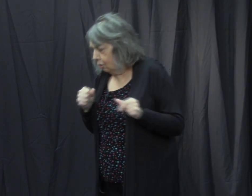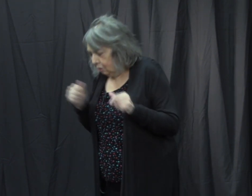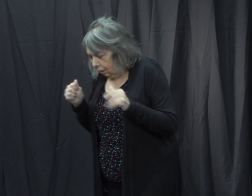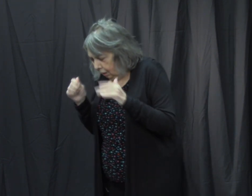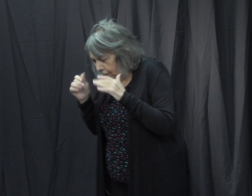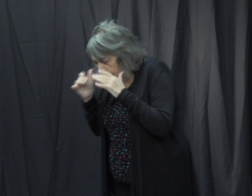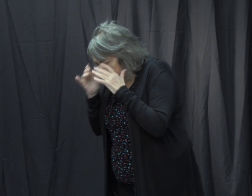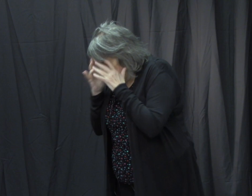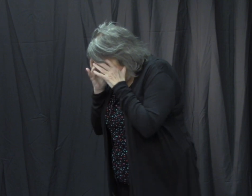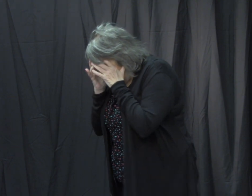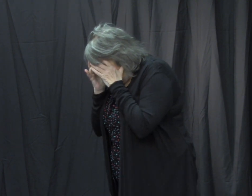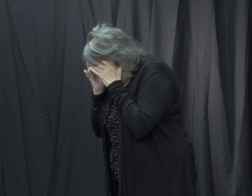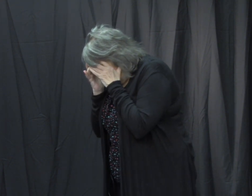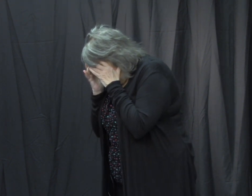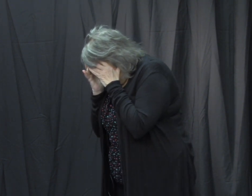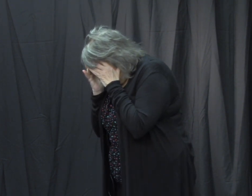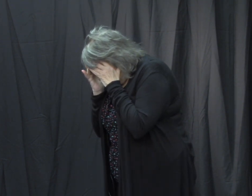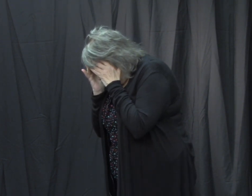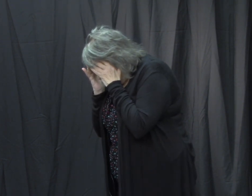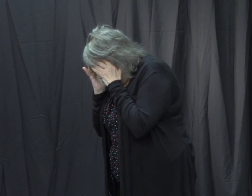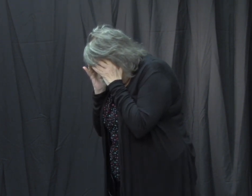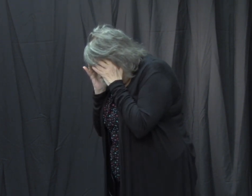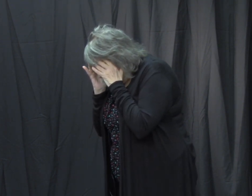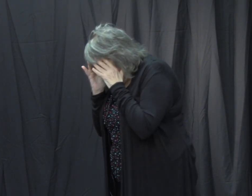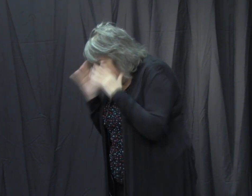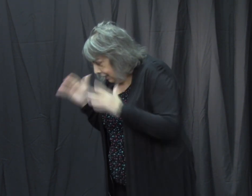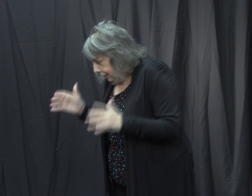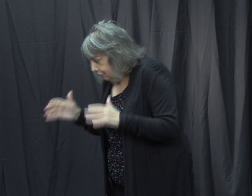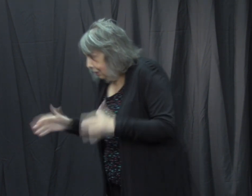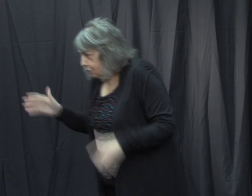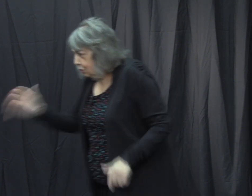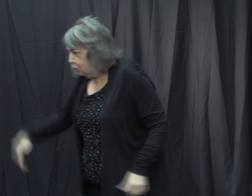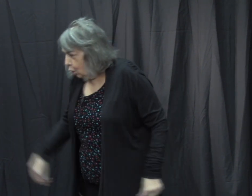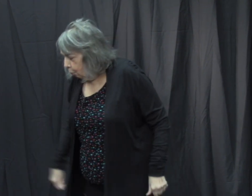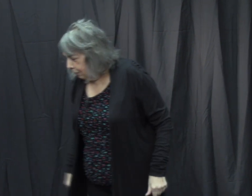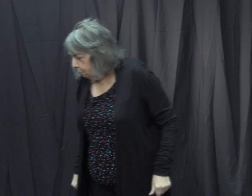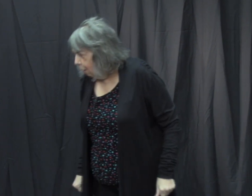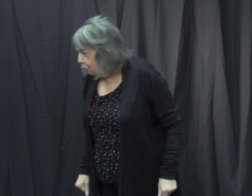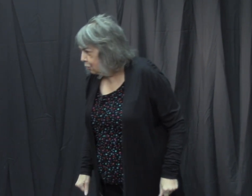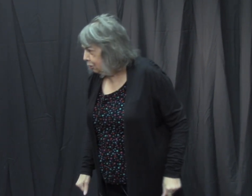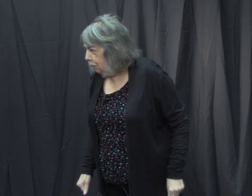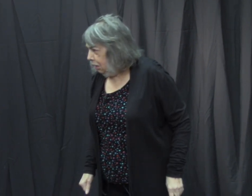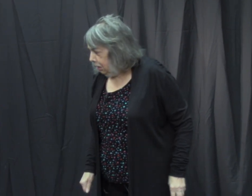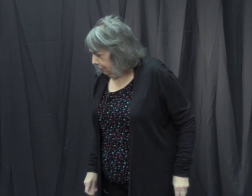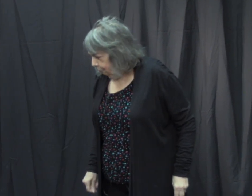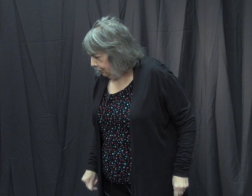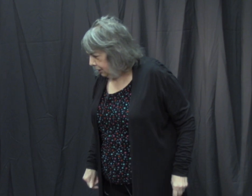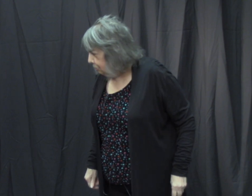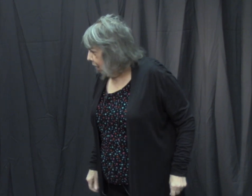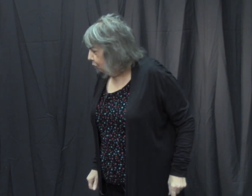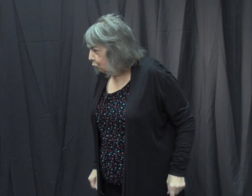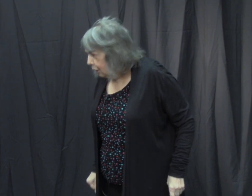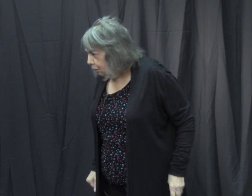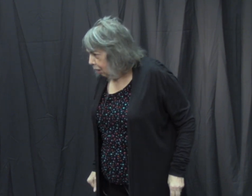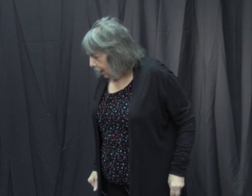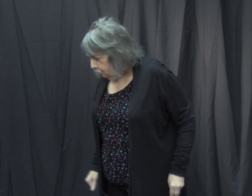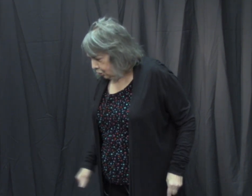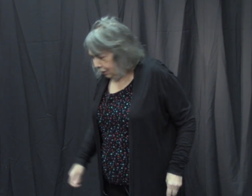But even then, the stupid person did not realize that